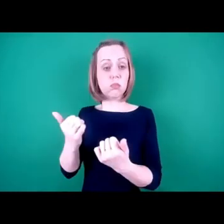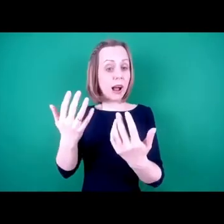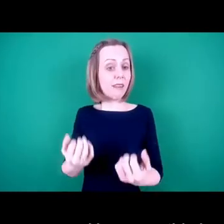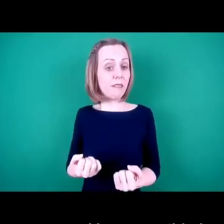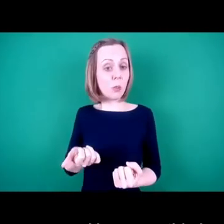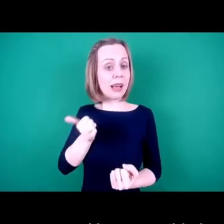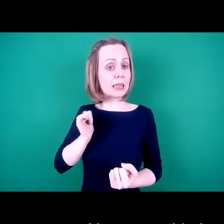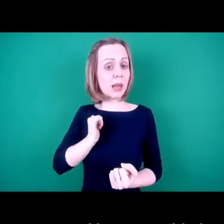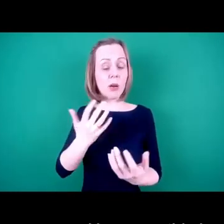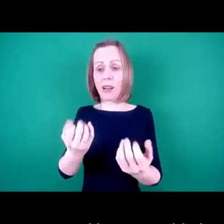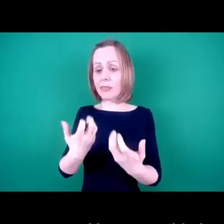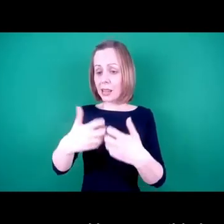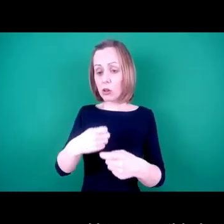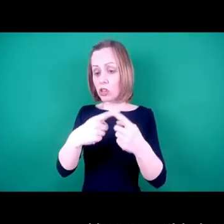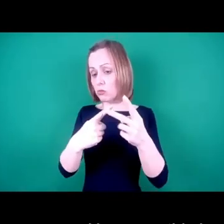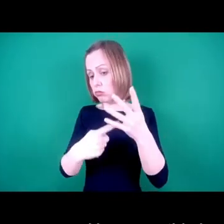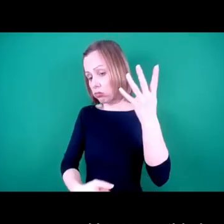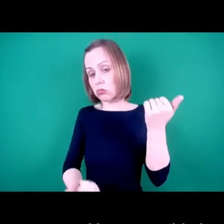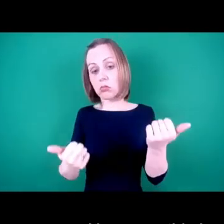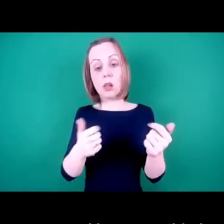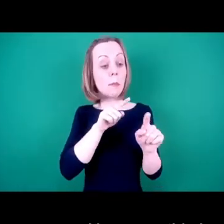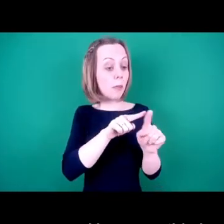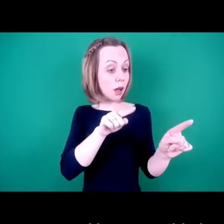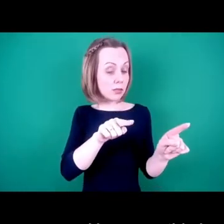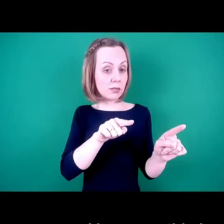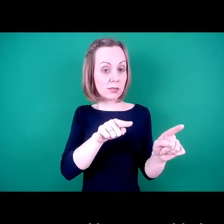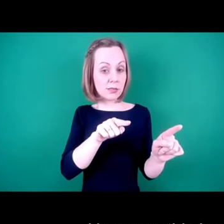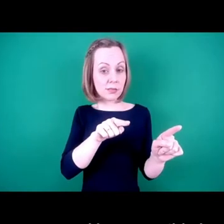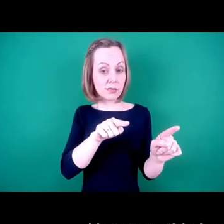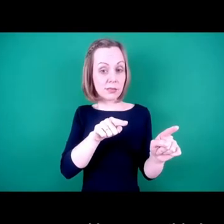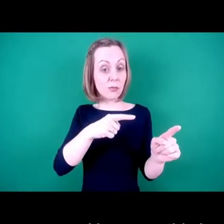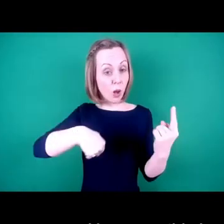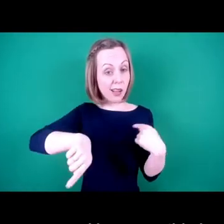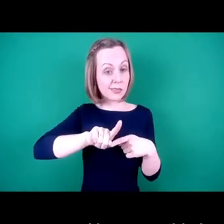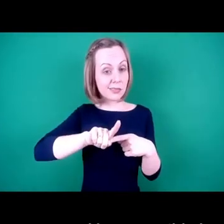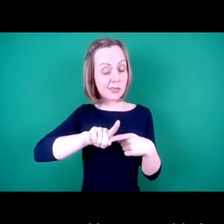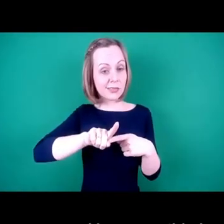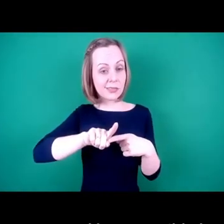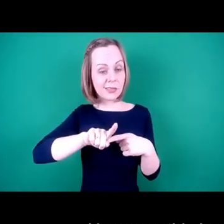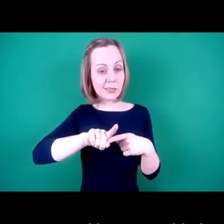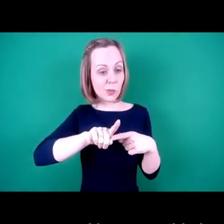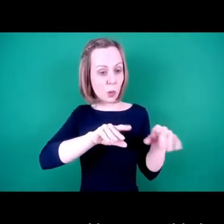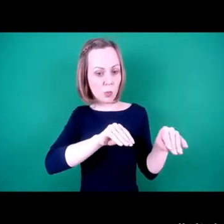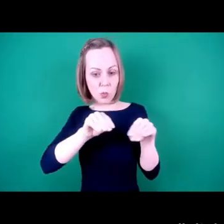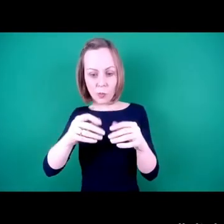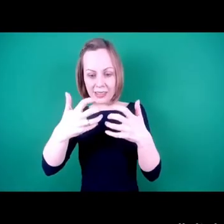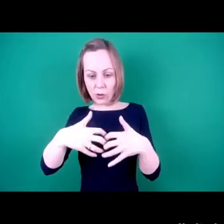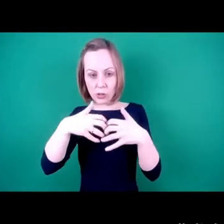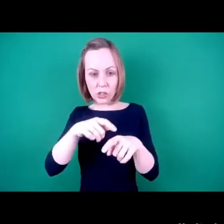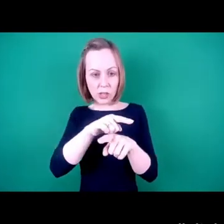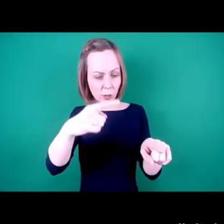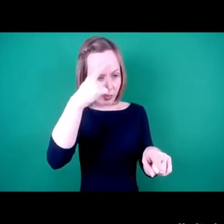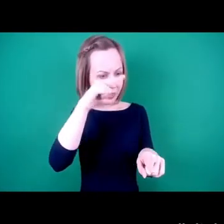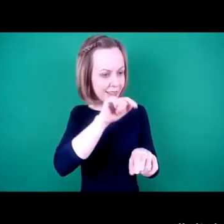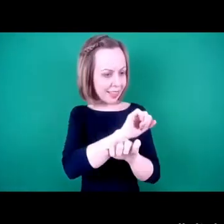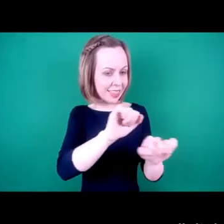However, this leap in using technology is really, for us, brought into sharp focus the digital skills gap